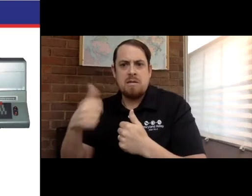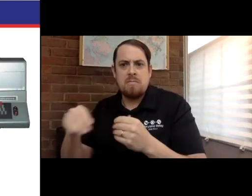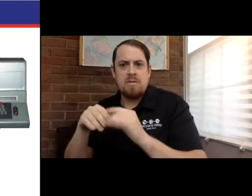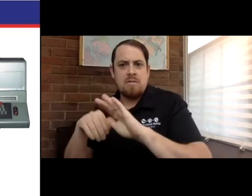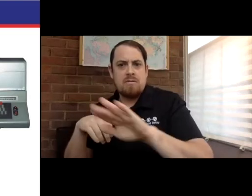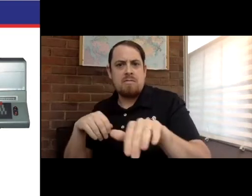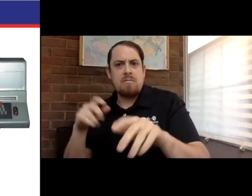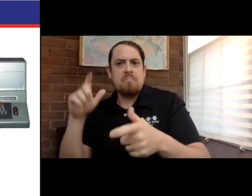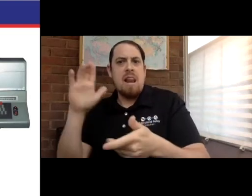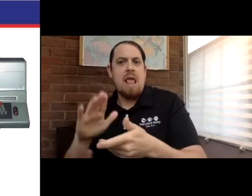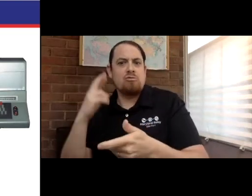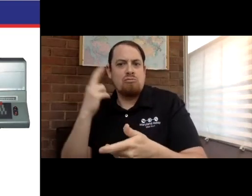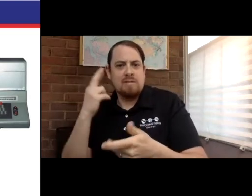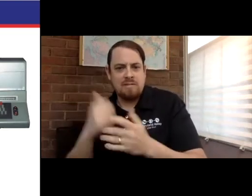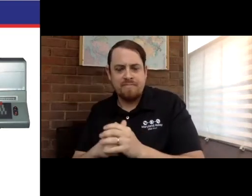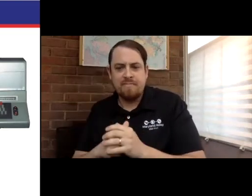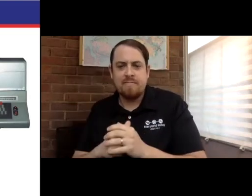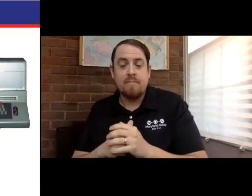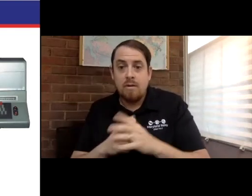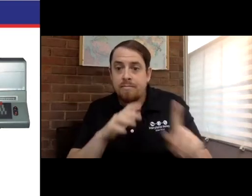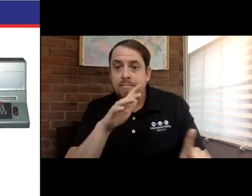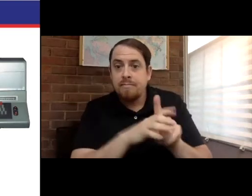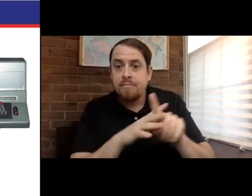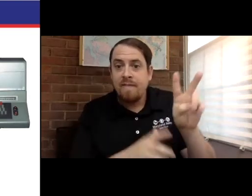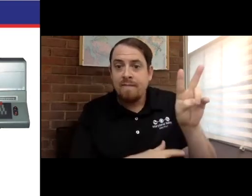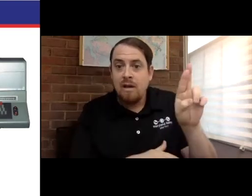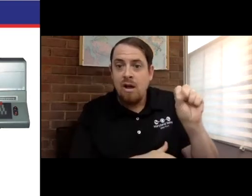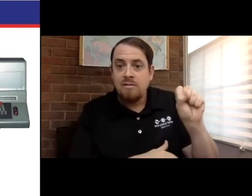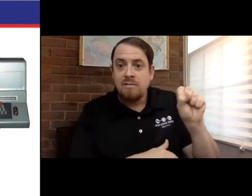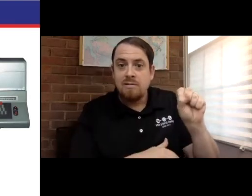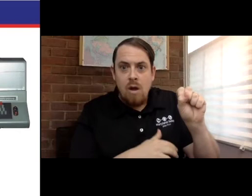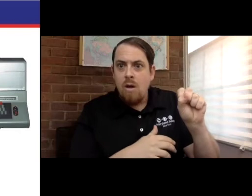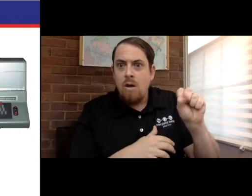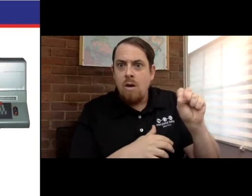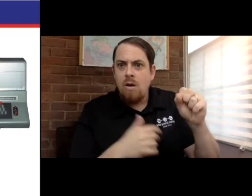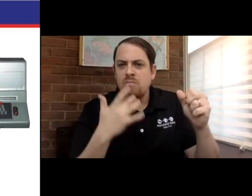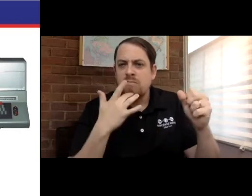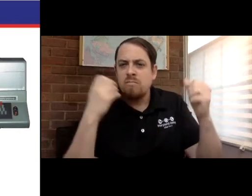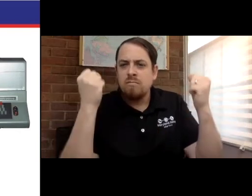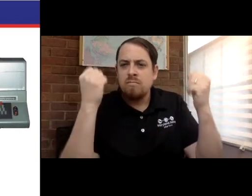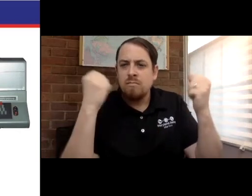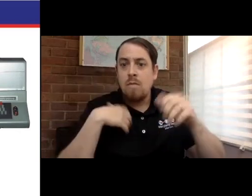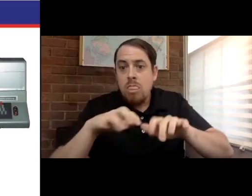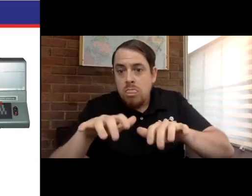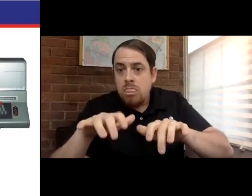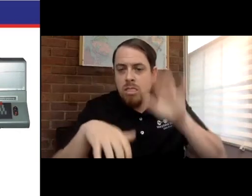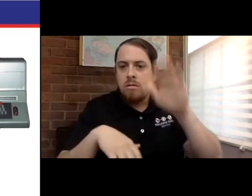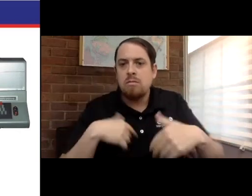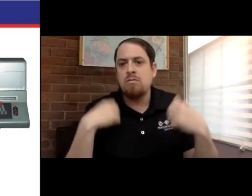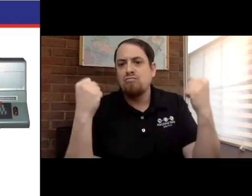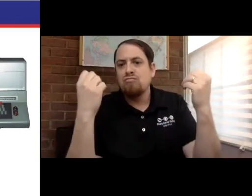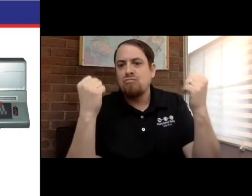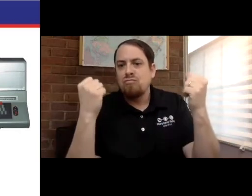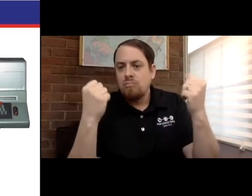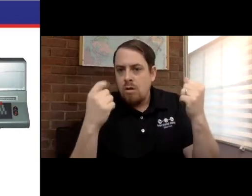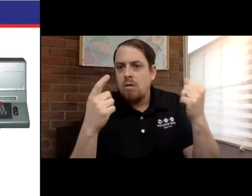communicate in different ways, which no longer necessitated the use of TTYs. Then, with the advent of VRS technology, which